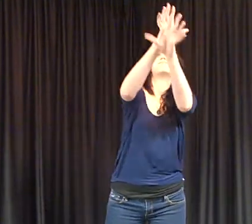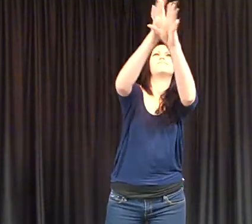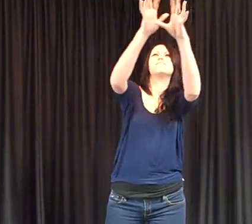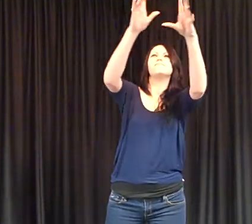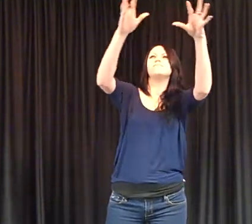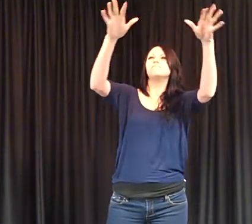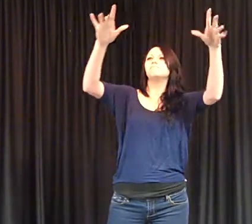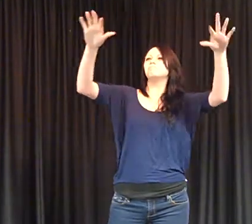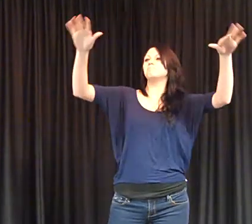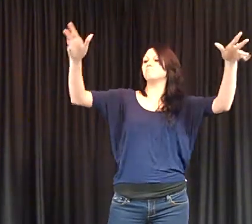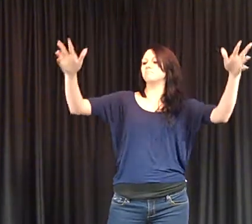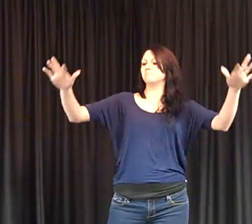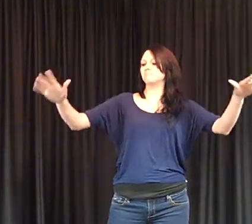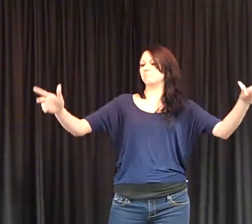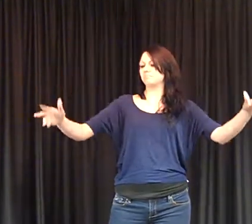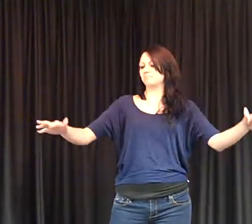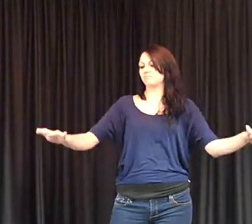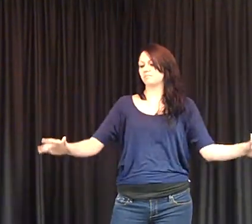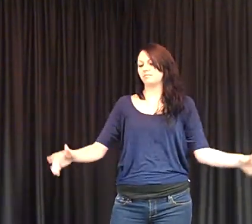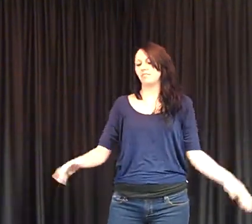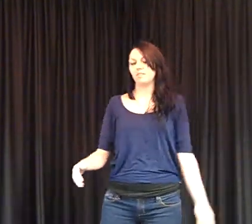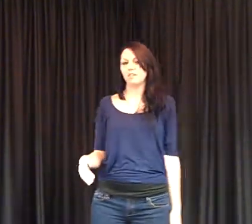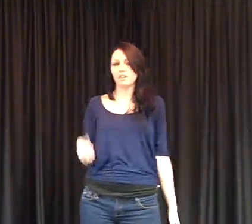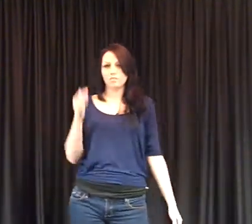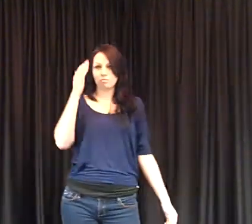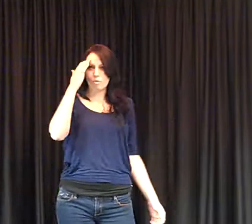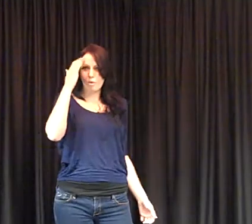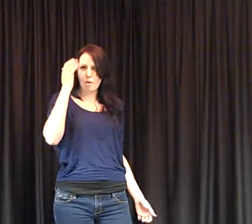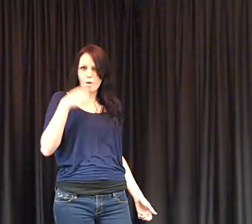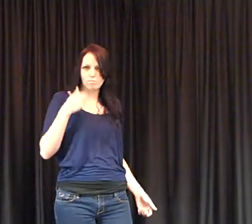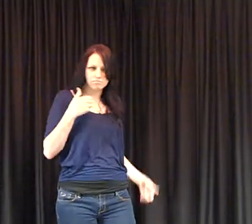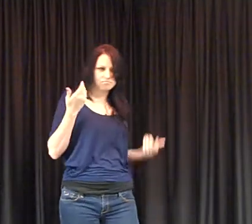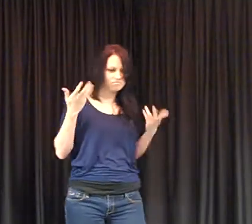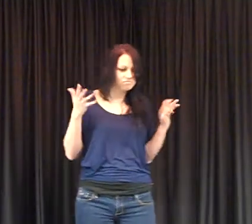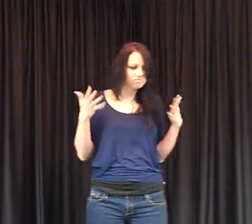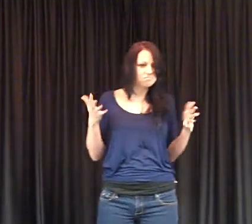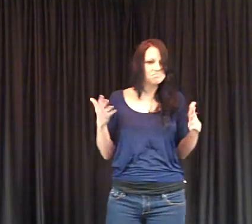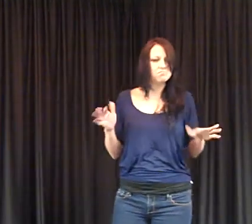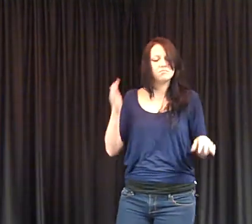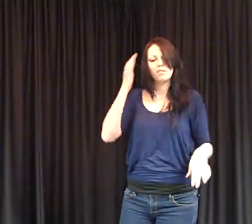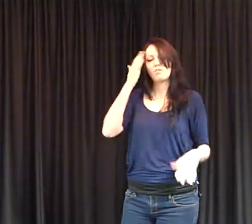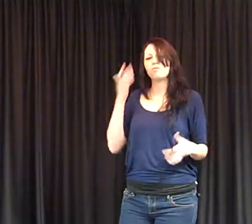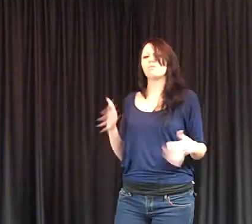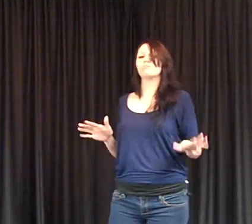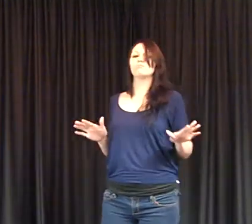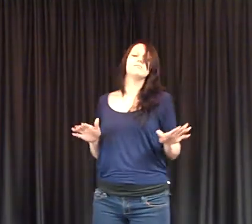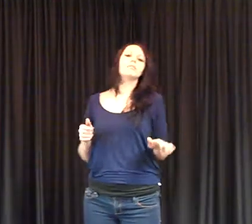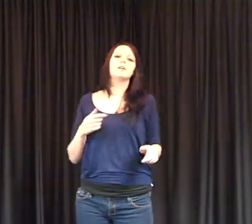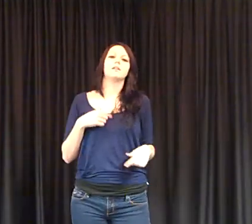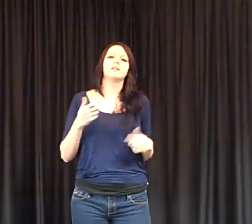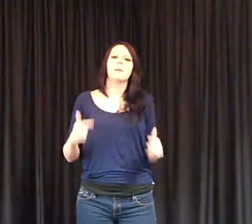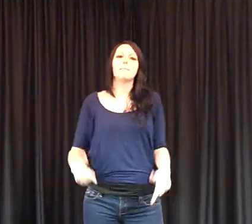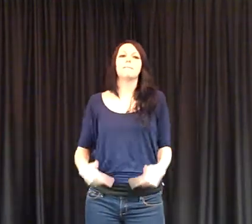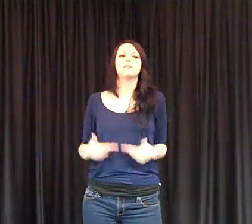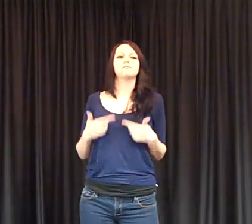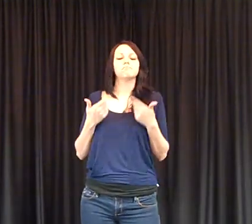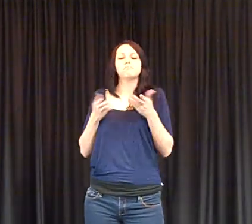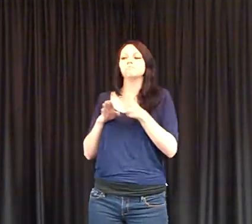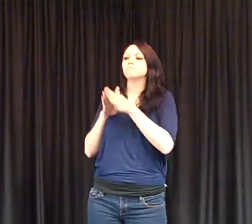This mama's body and this voice cannot be stopped by your deviant ways. So don't forget